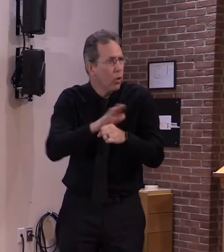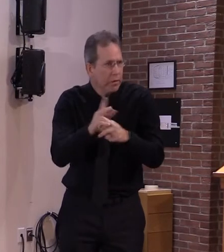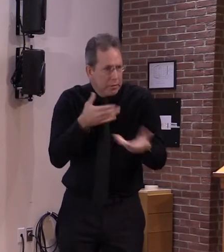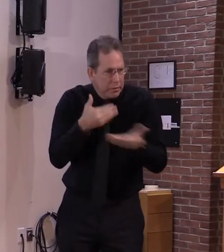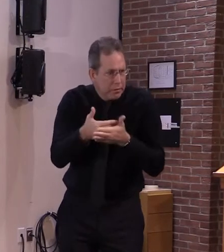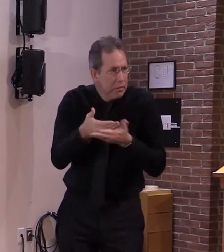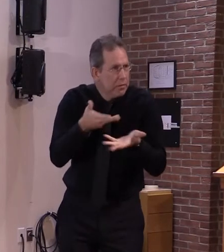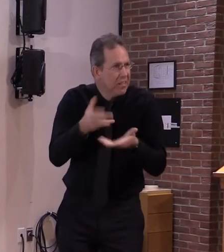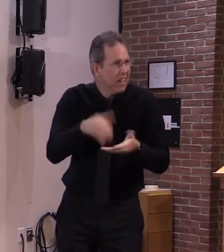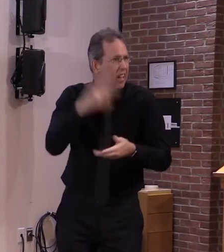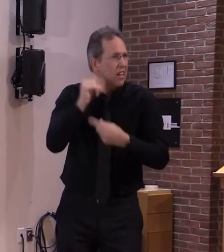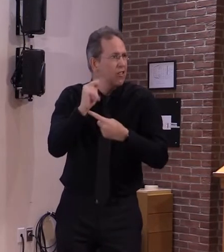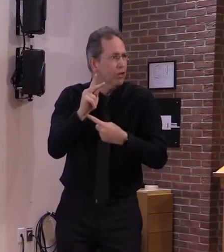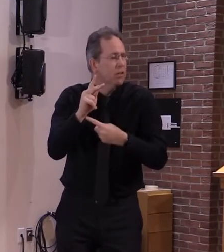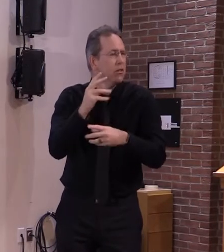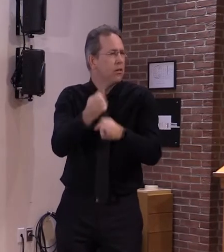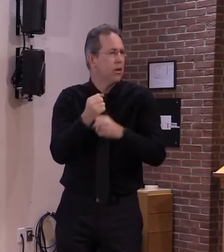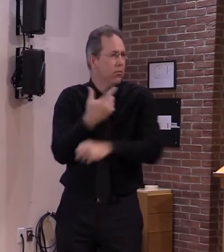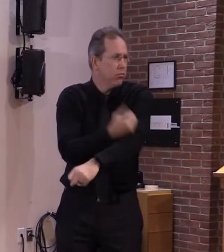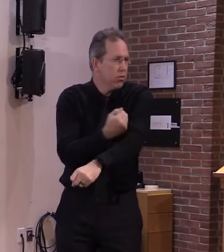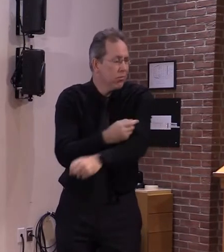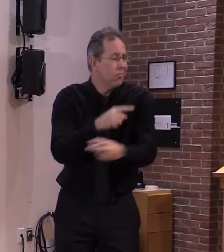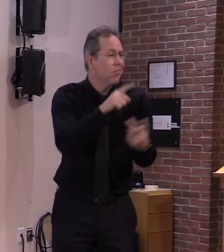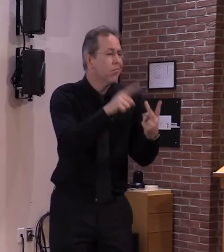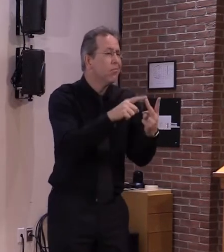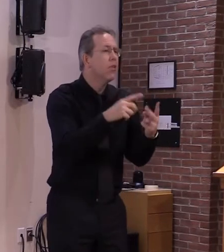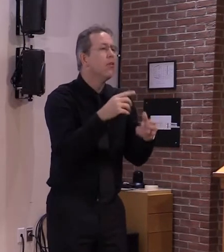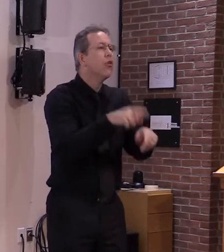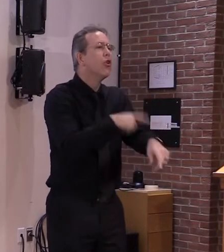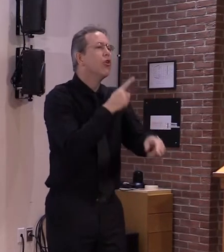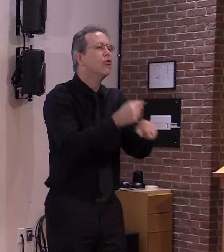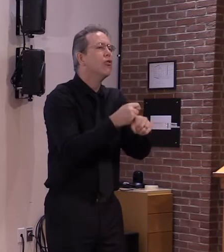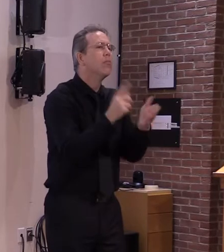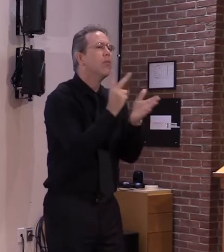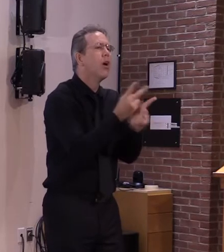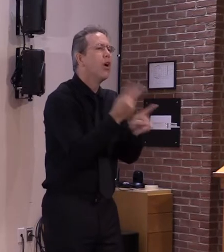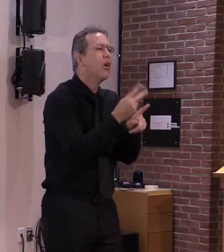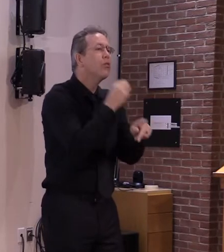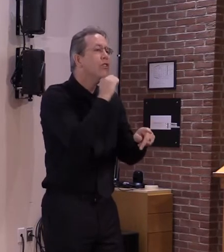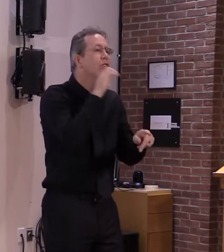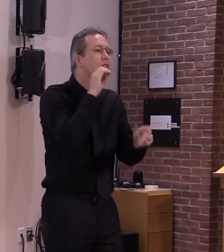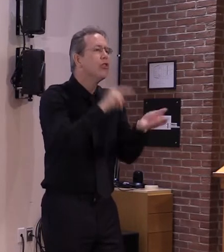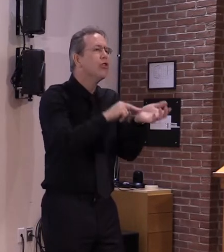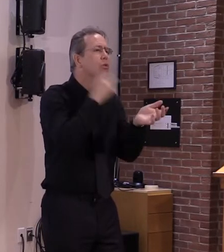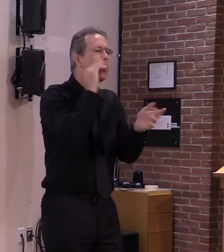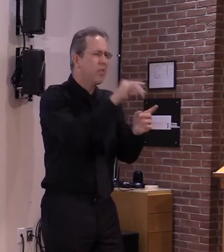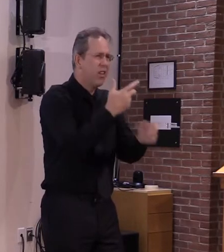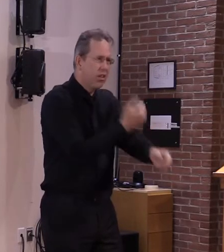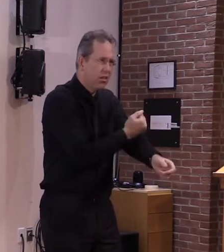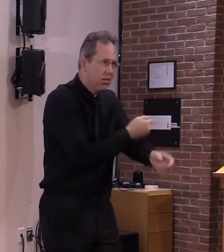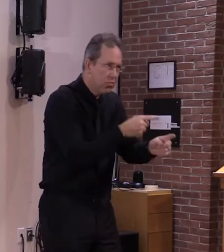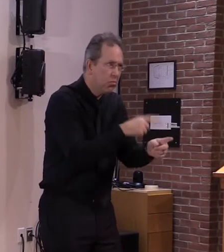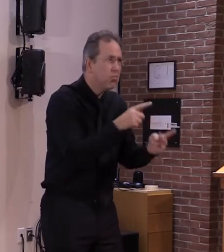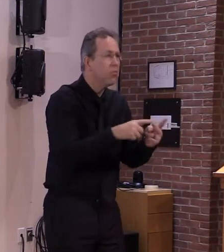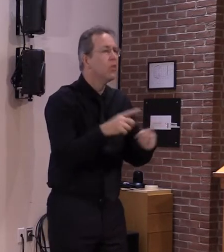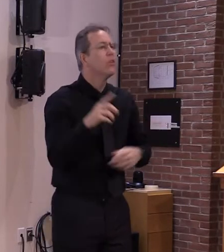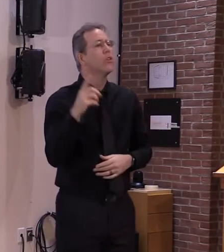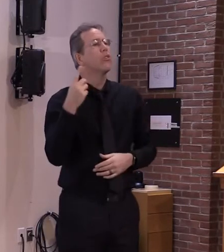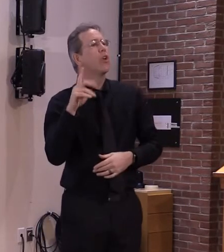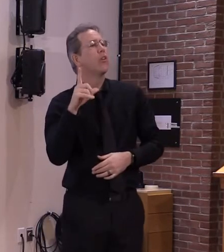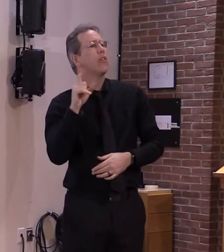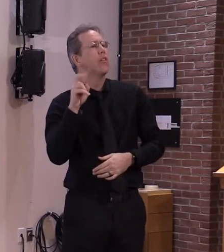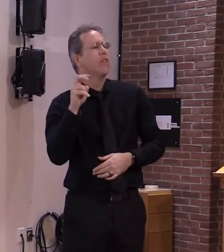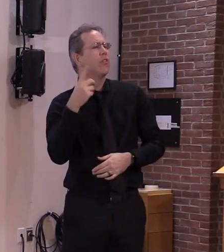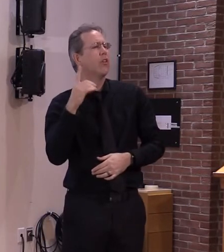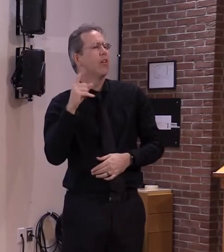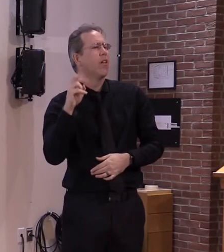Dr. Levine and Dr. Loeffler will be sharing details soon but this is obviously very welcome